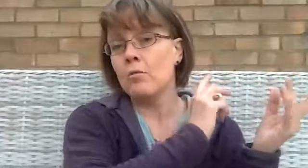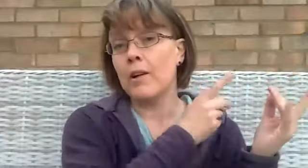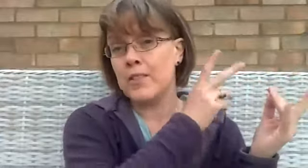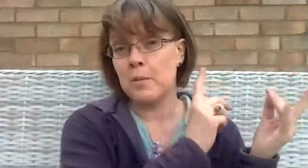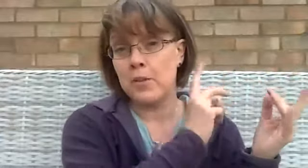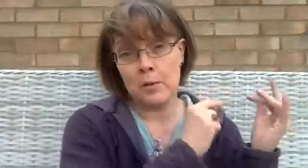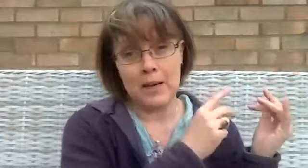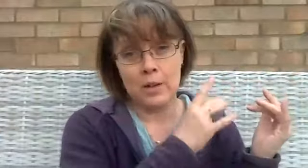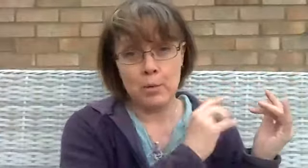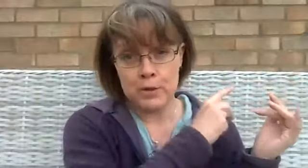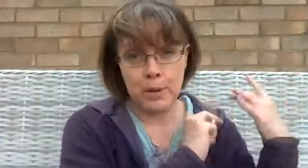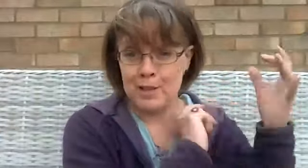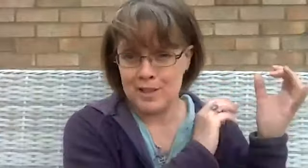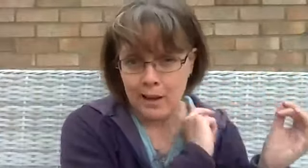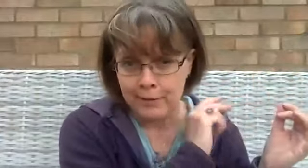Right, for some of you, we're now going to move to past life.